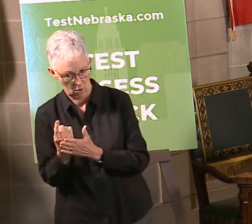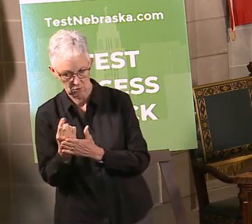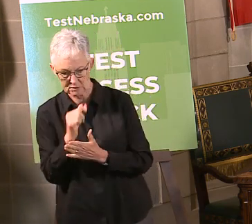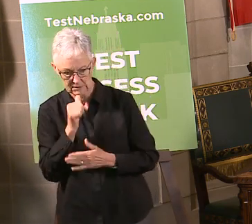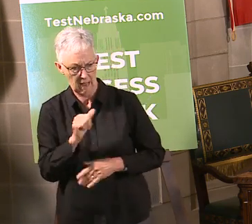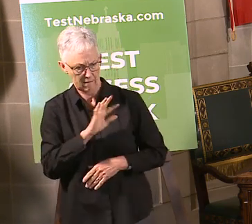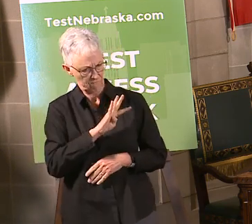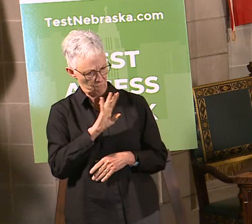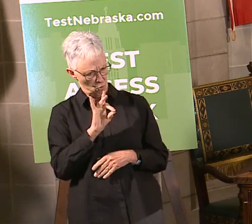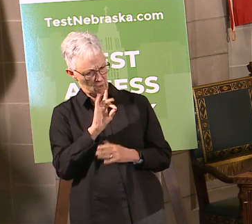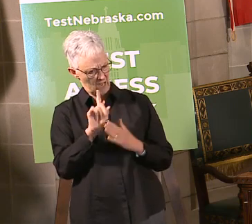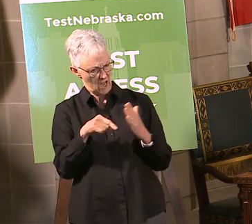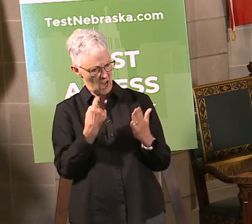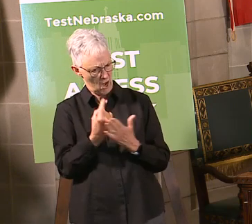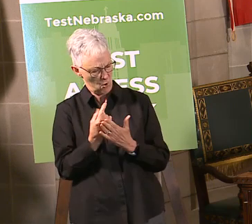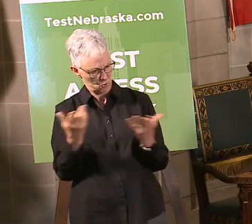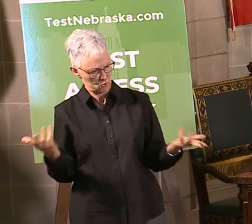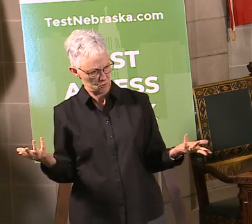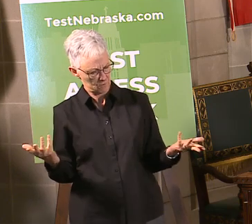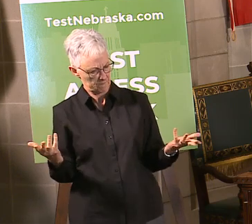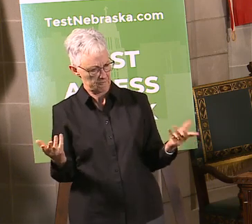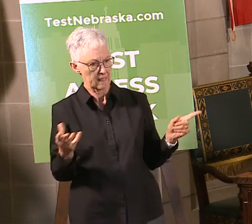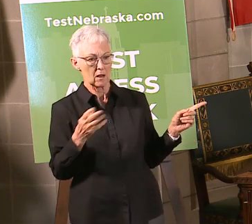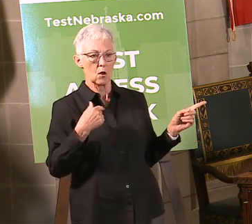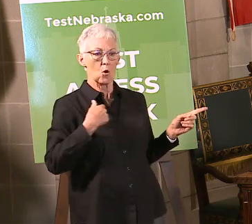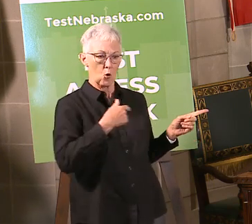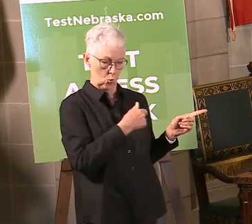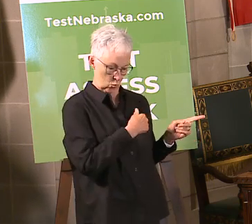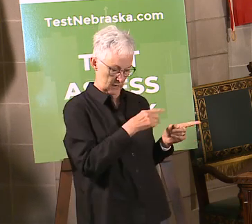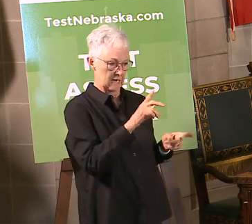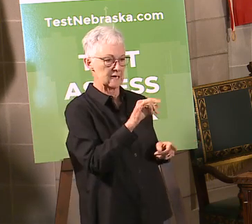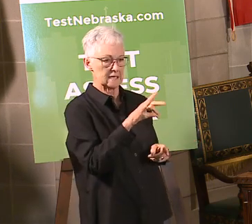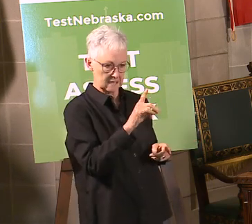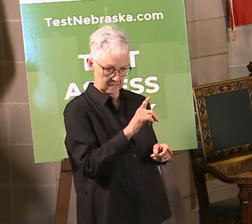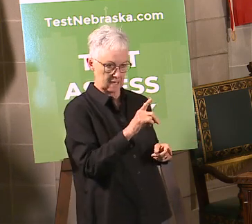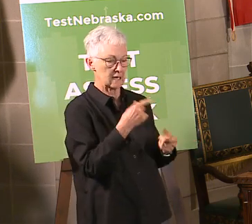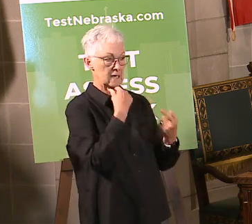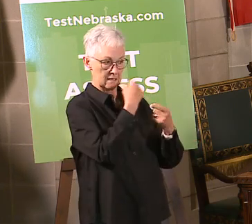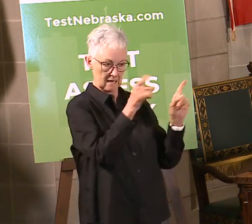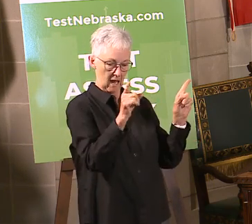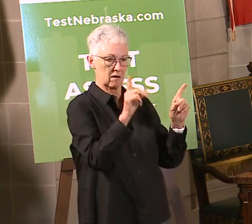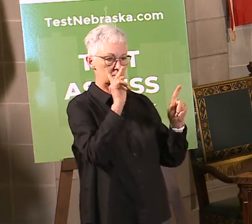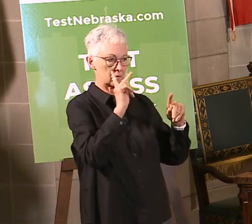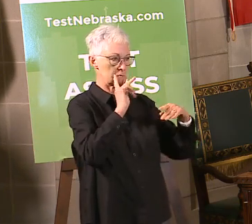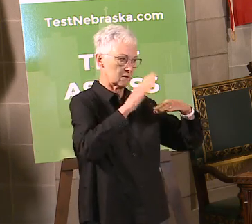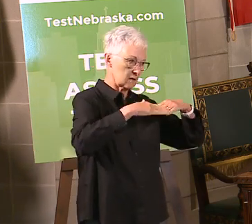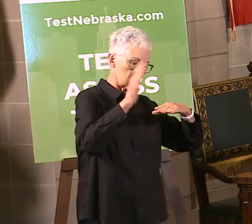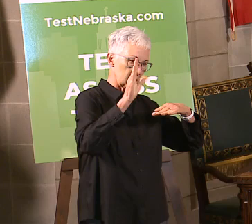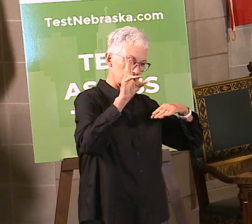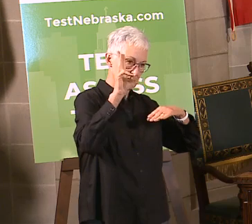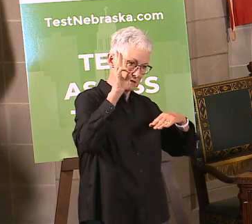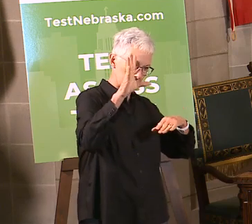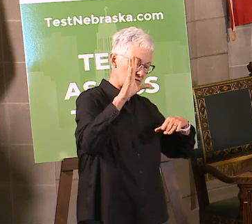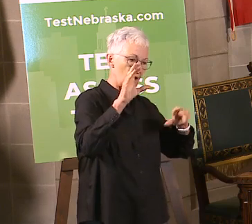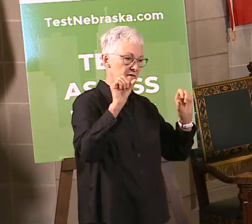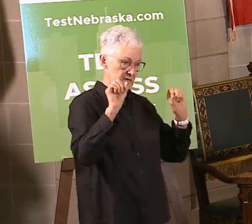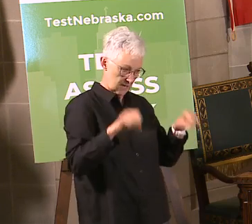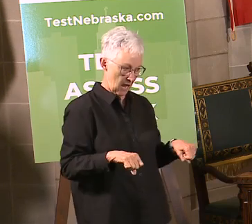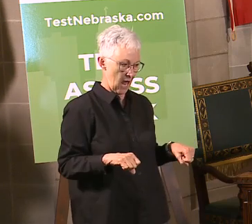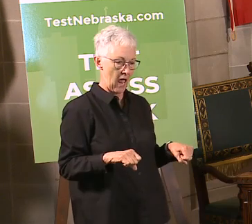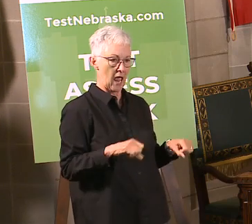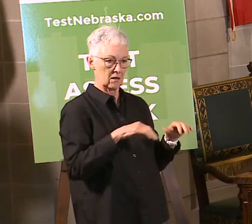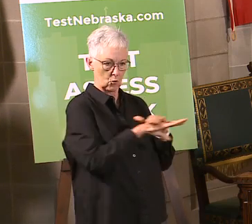was really, again, just to expand the population. So as we have the capacity to expand more people, you we found out, for example, not everybody who was scheduling